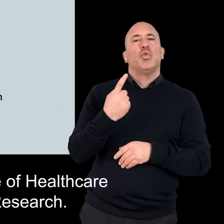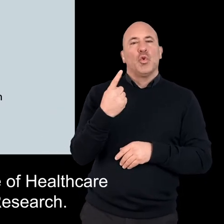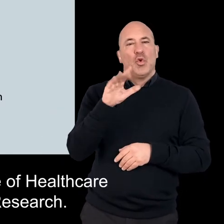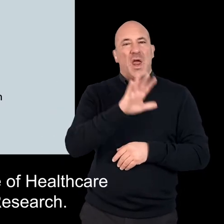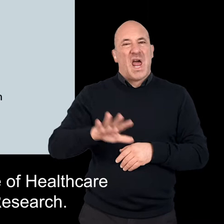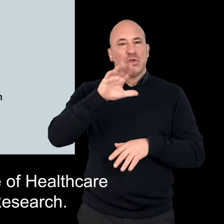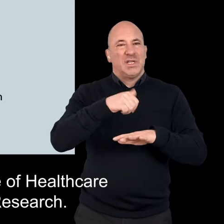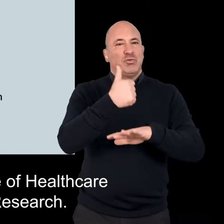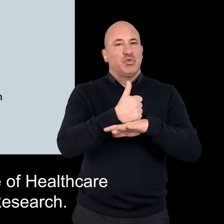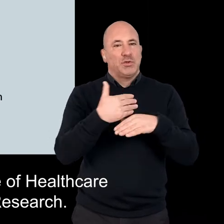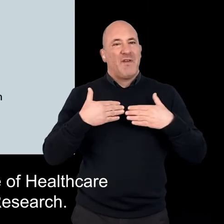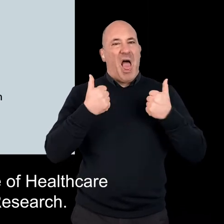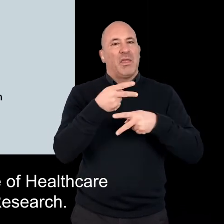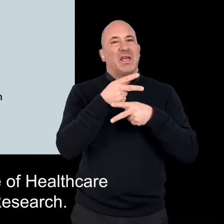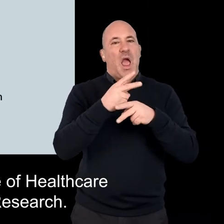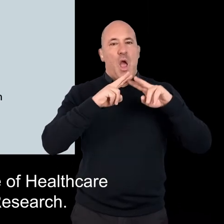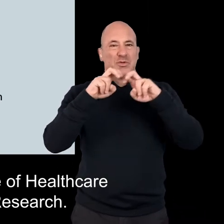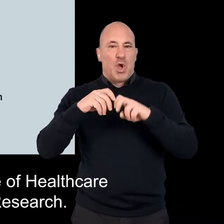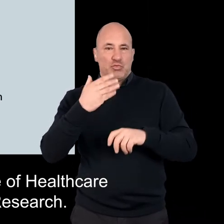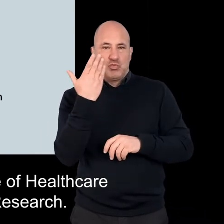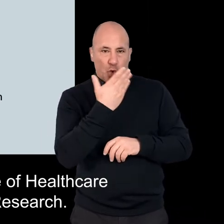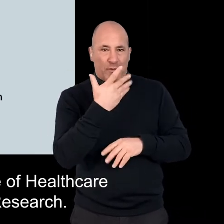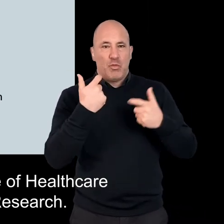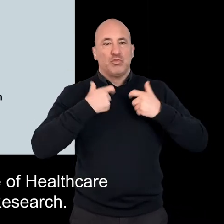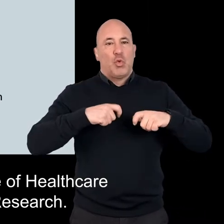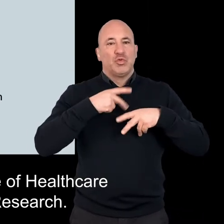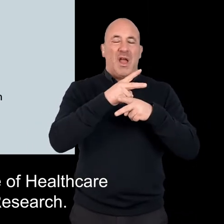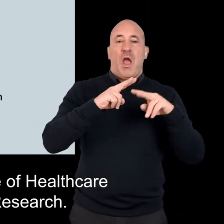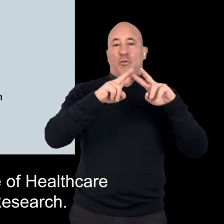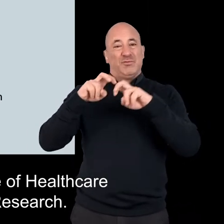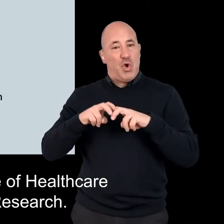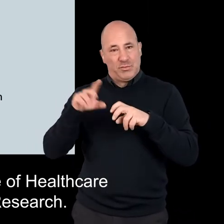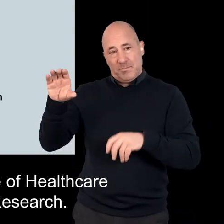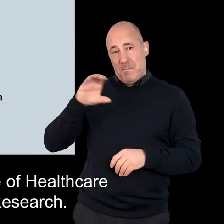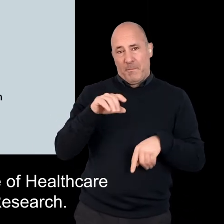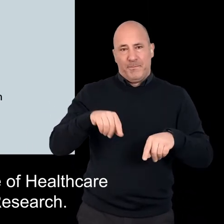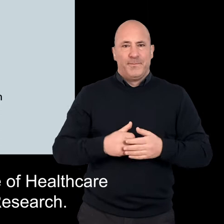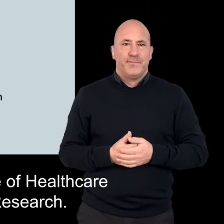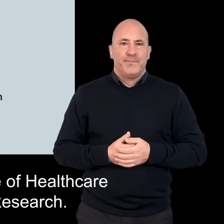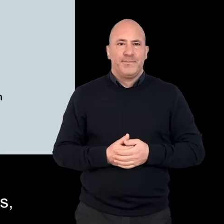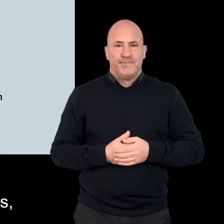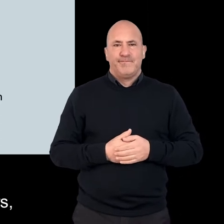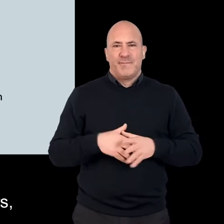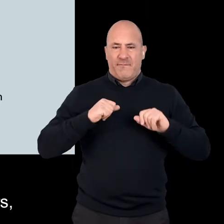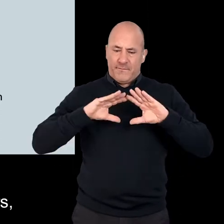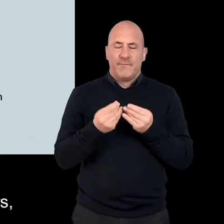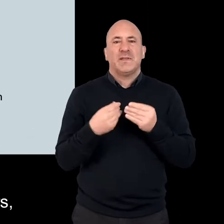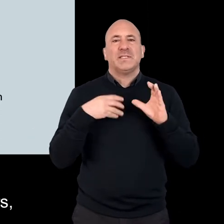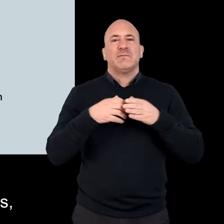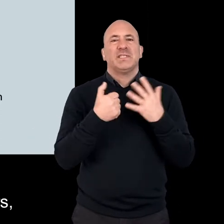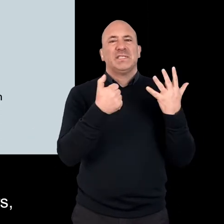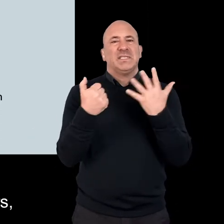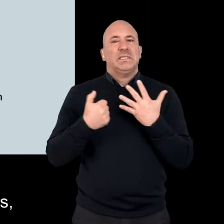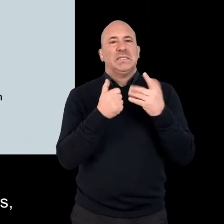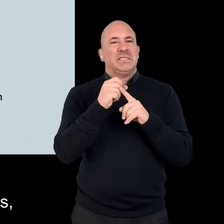was funded by the National Institute of Healthcare Researchers School for Social Care Research. The study featured a